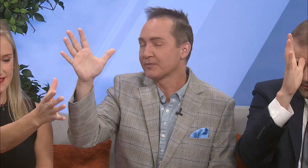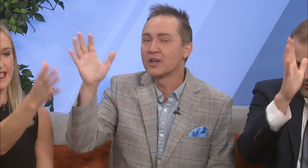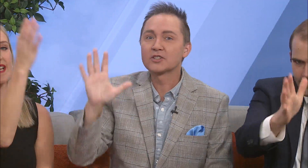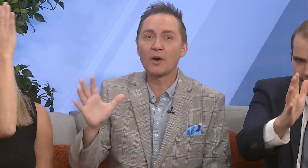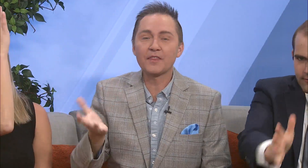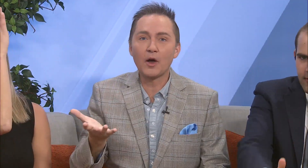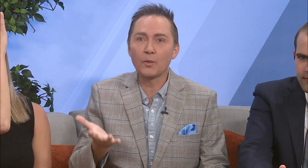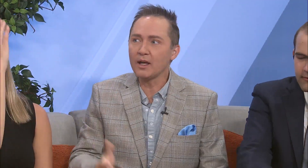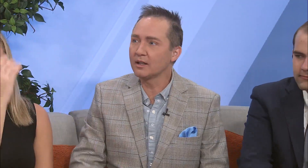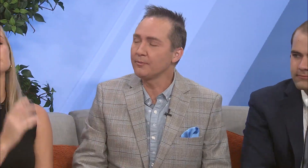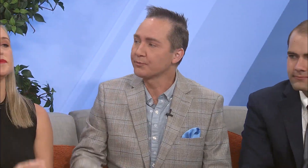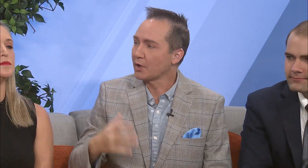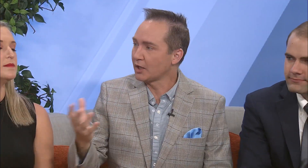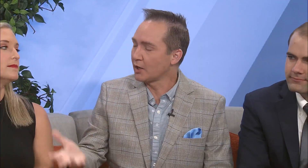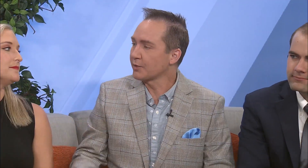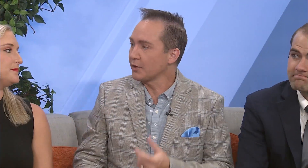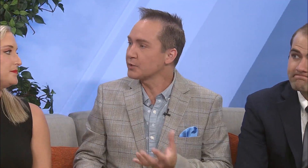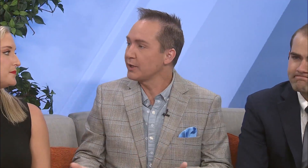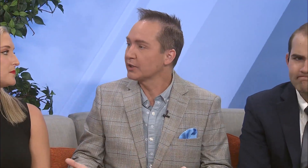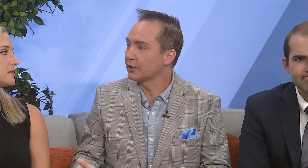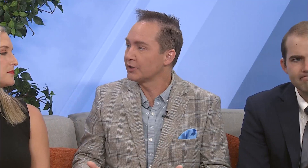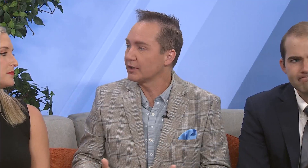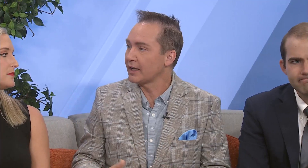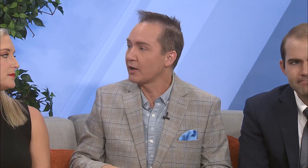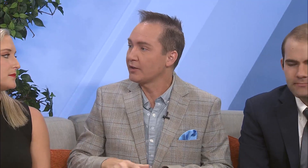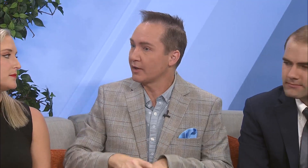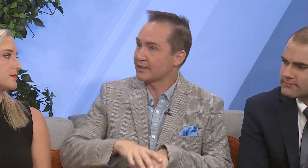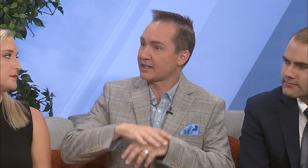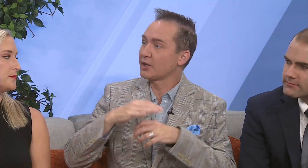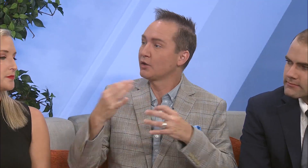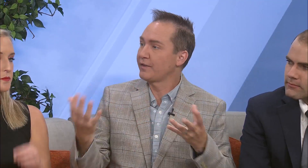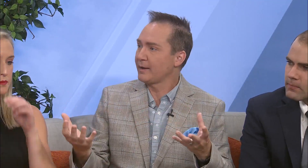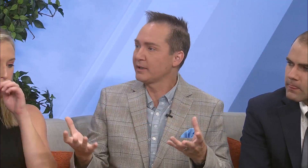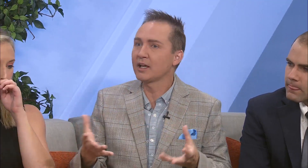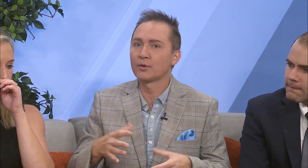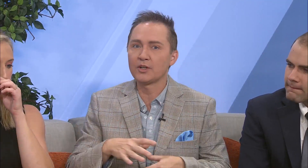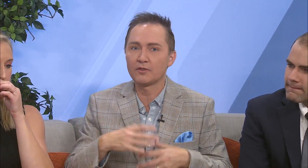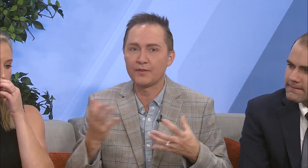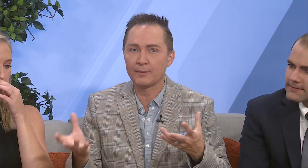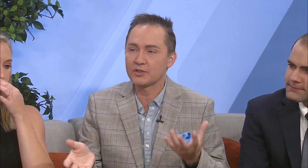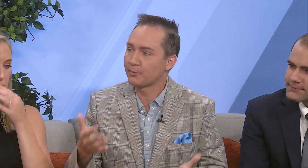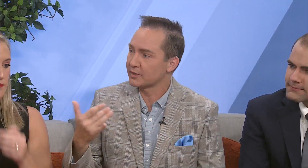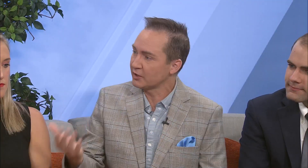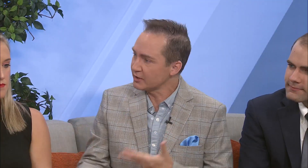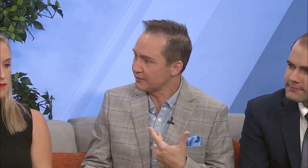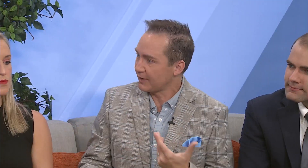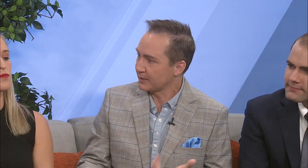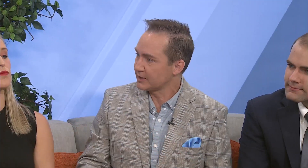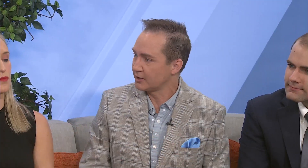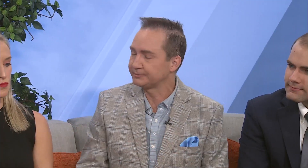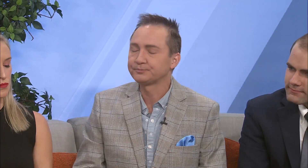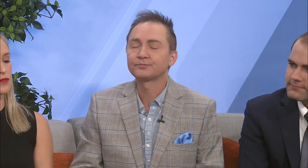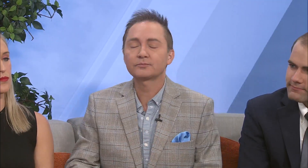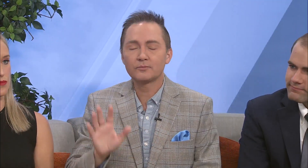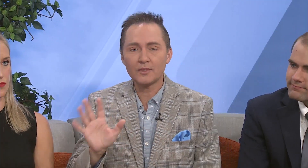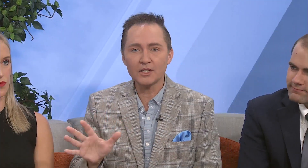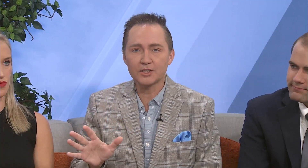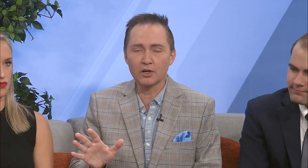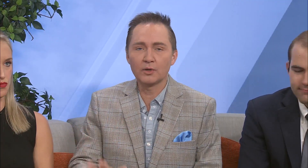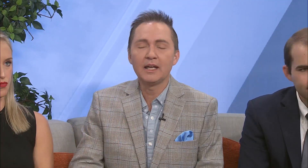And so I thought, well, along with those, we could learn, like, because that's the whole family. And what do you have in families? You have boys and girls in families, you know? So